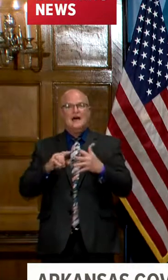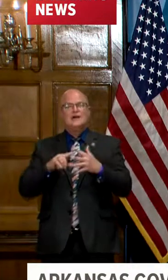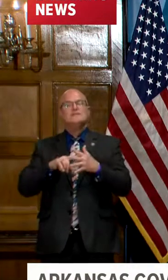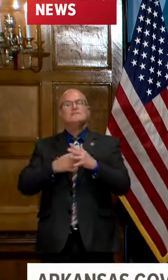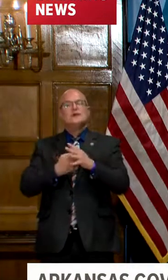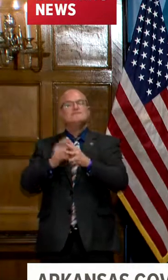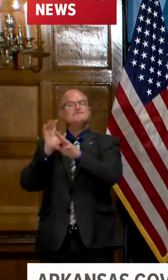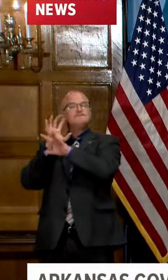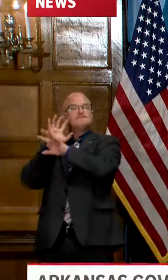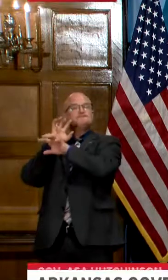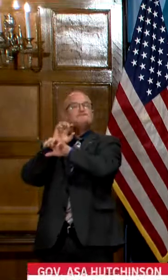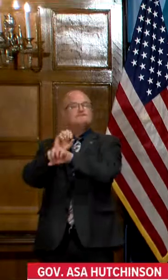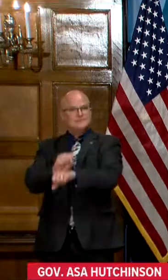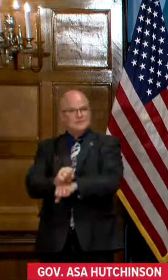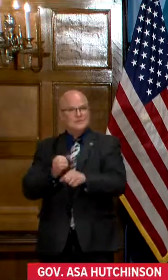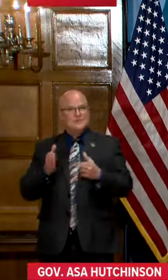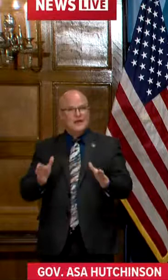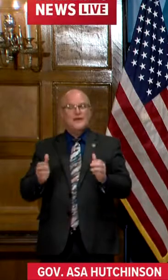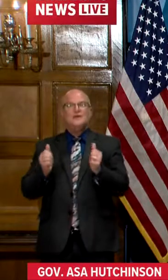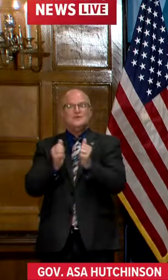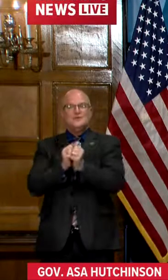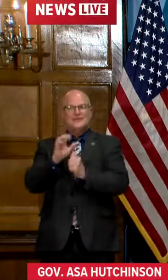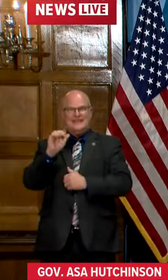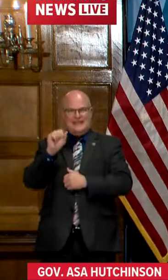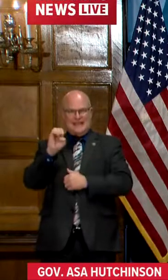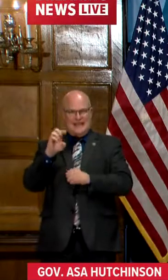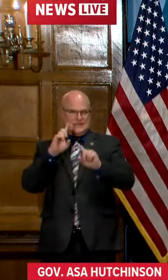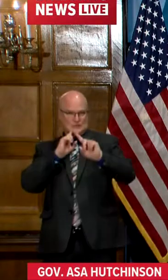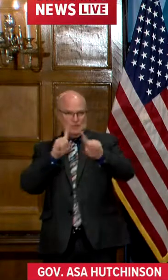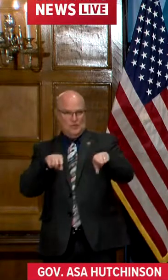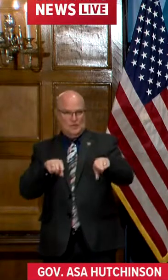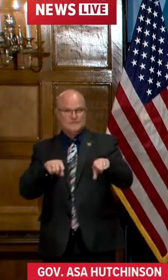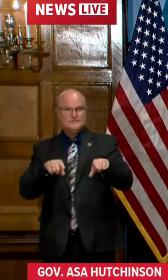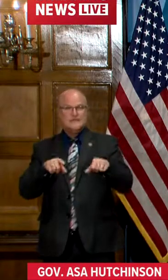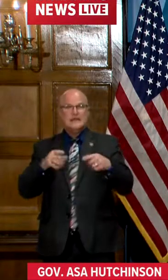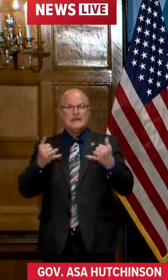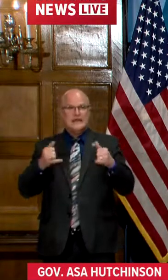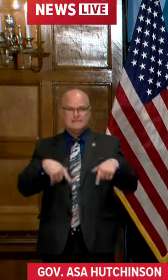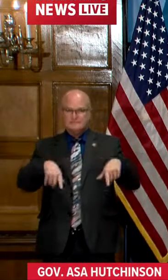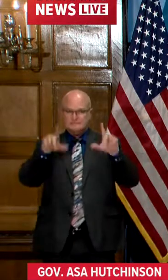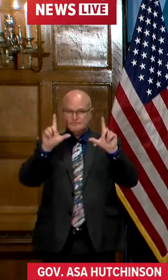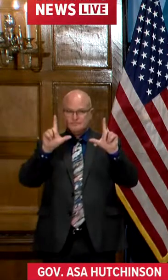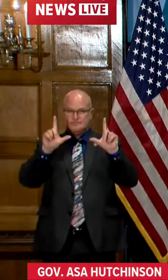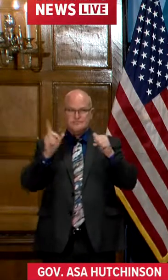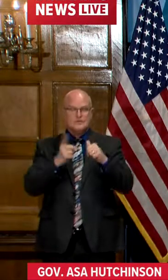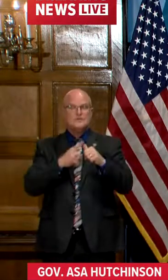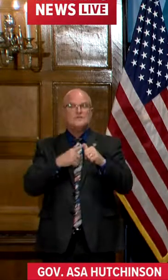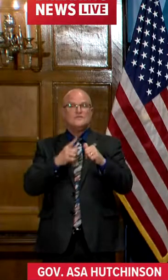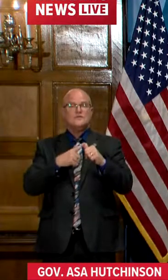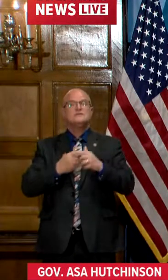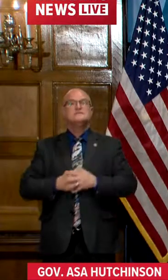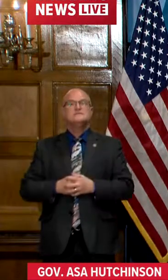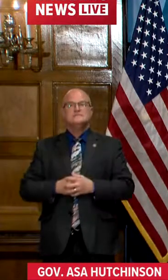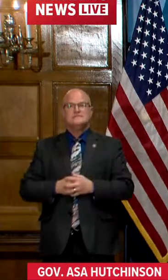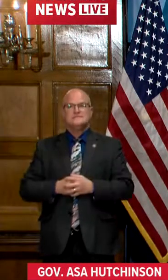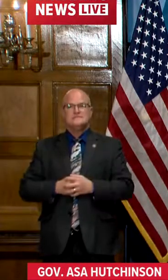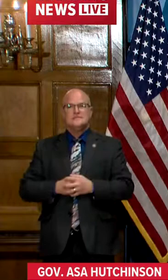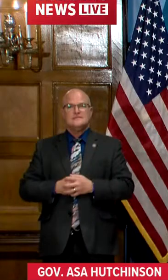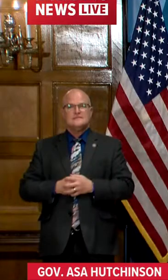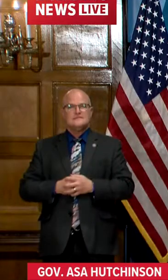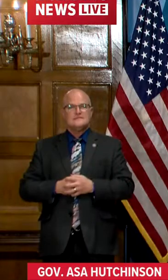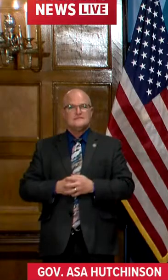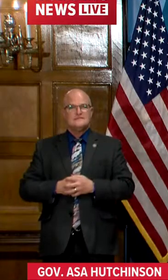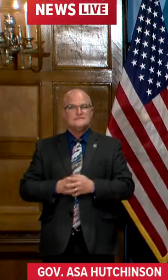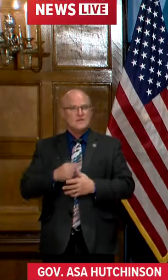more traditional way which is starting with our case report and if we can go to our first graph which